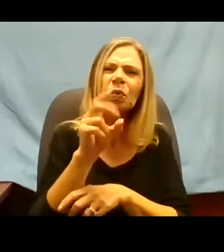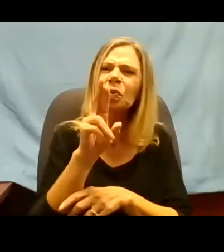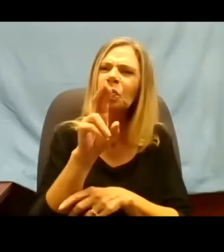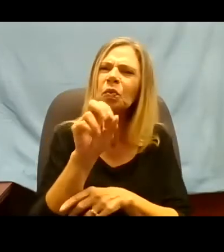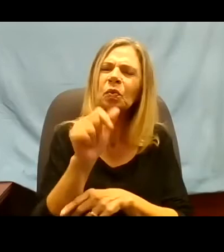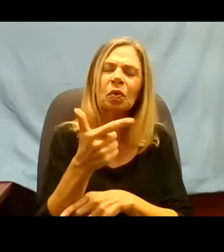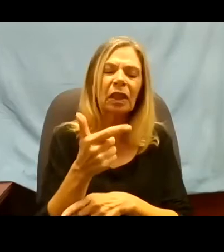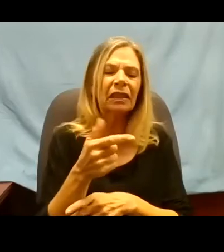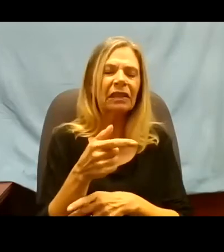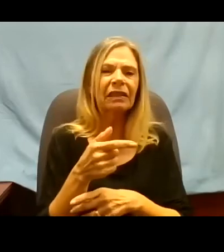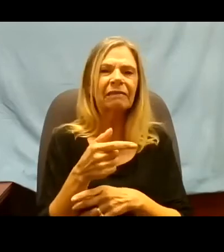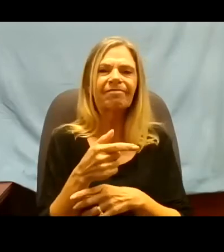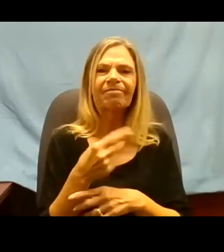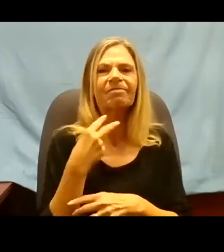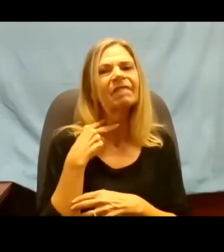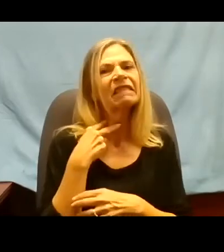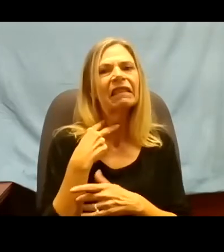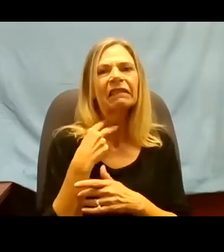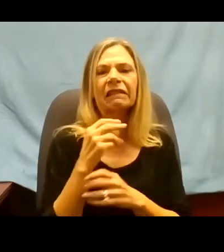to put them.